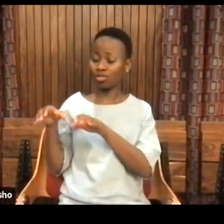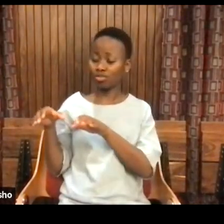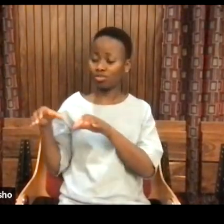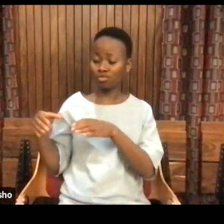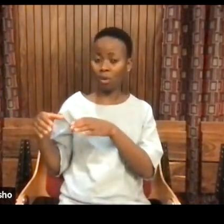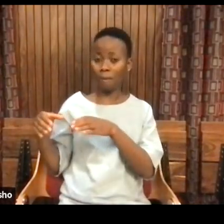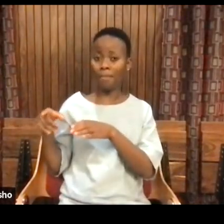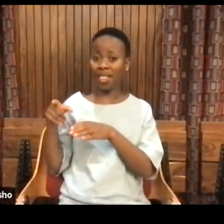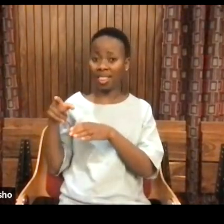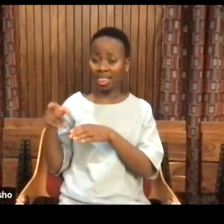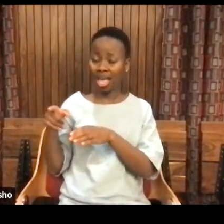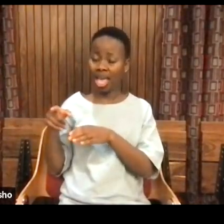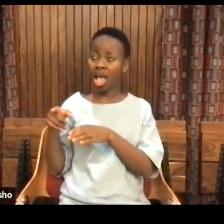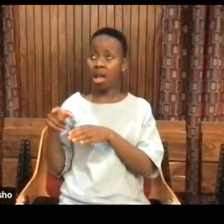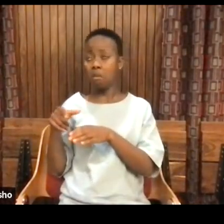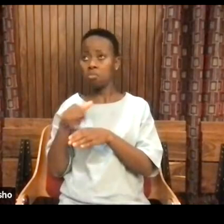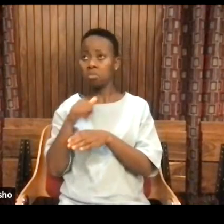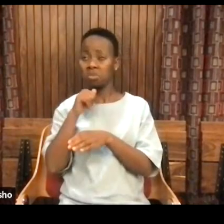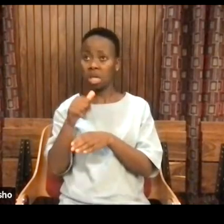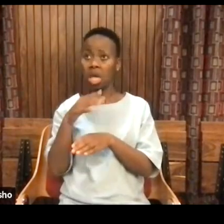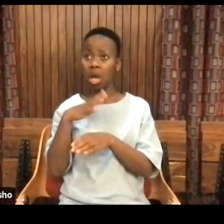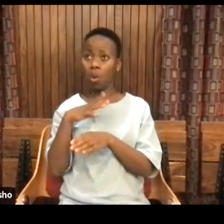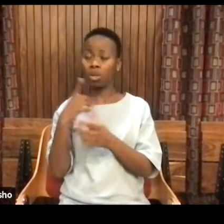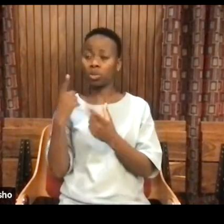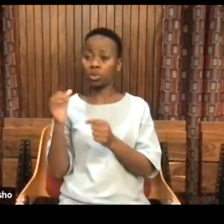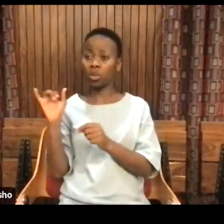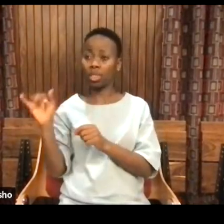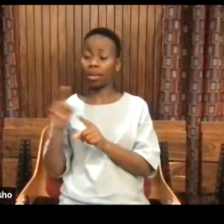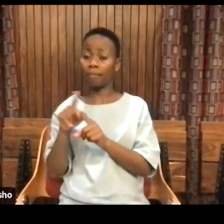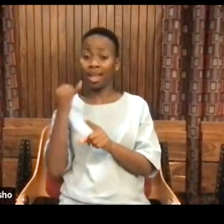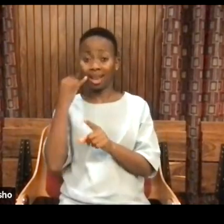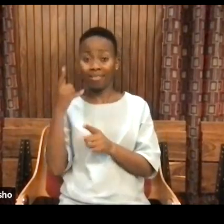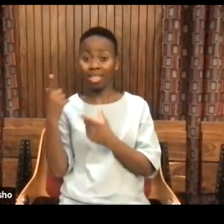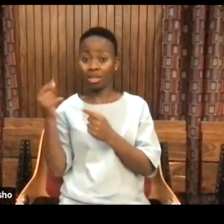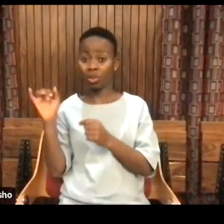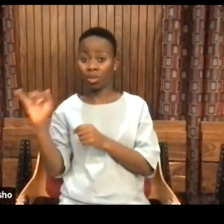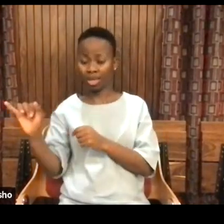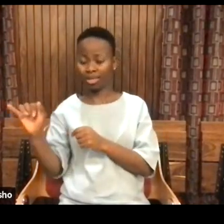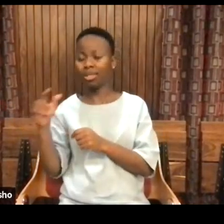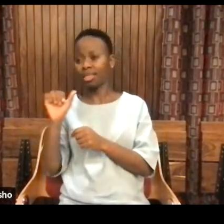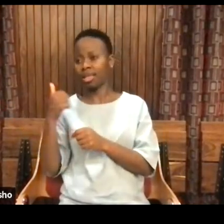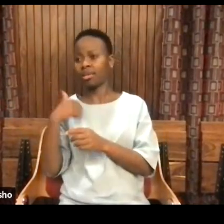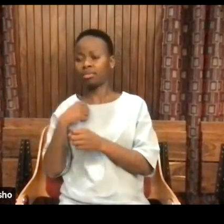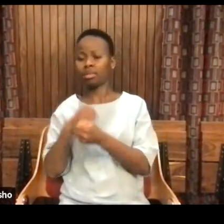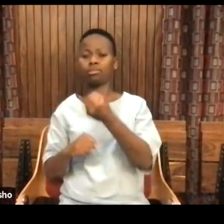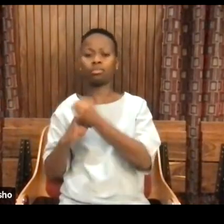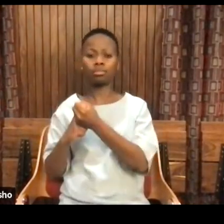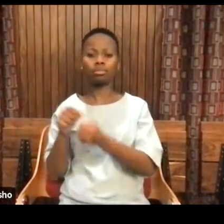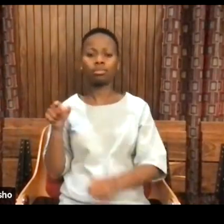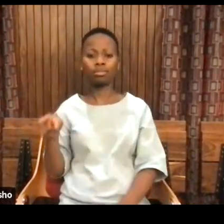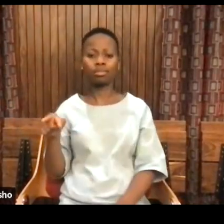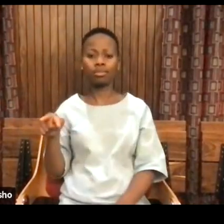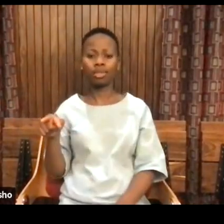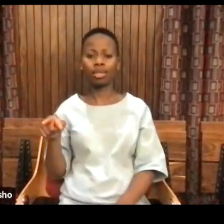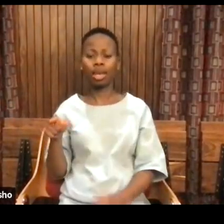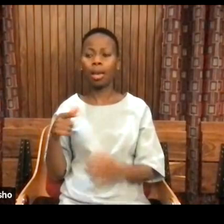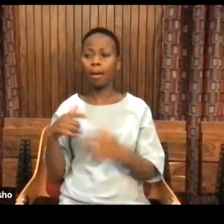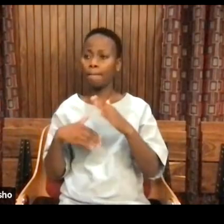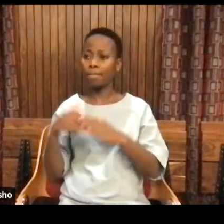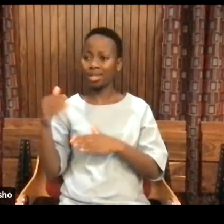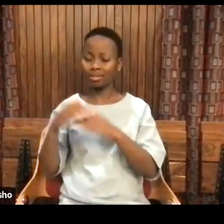If they do it, then I'm totally on their side around the question of building new organizations